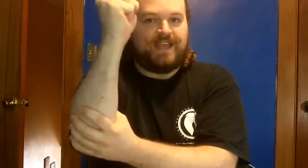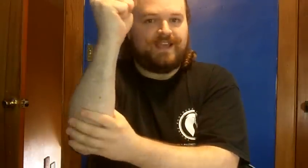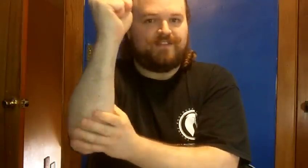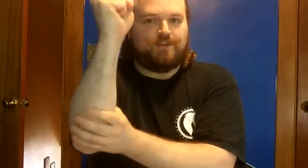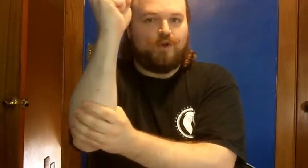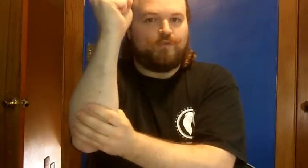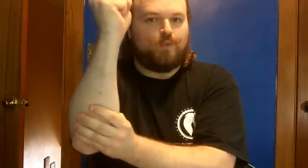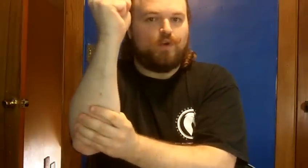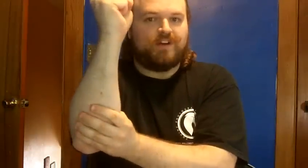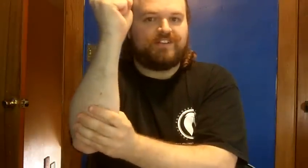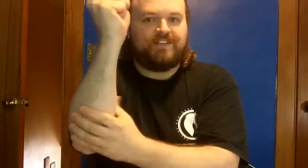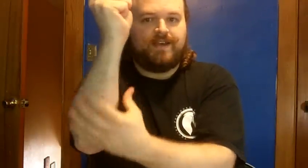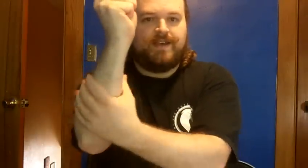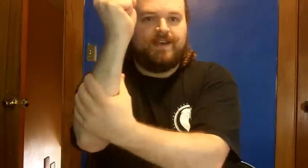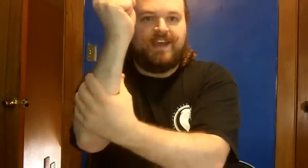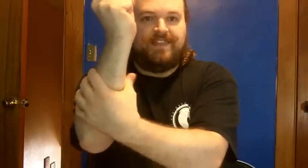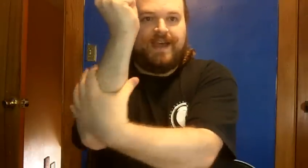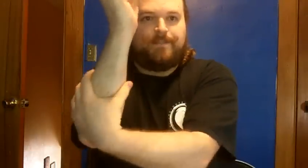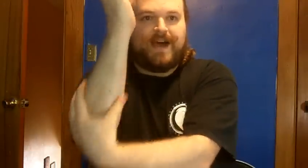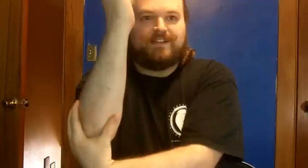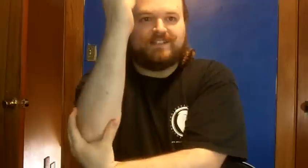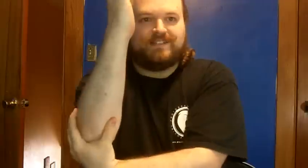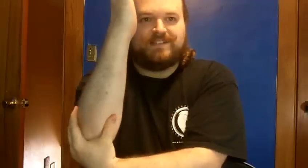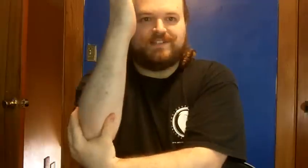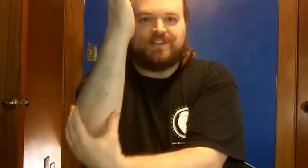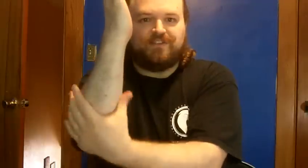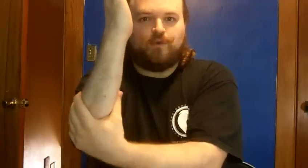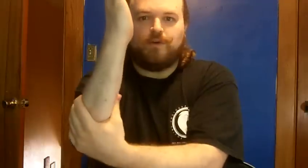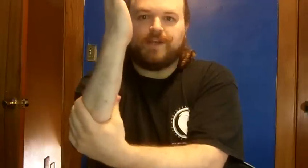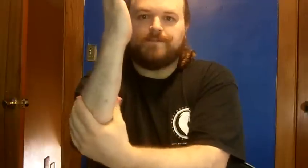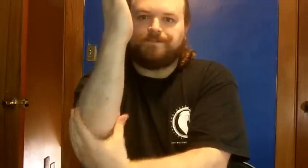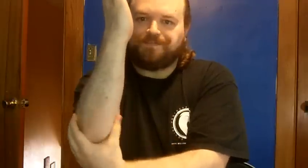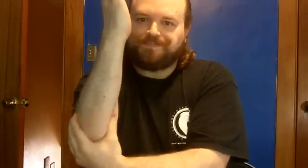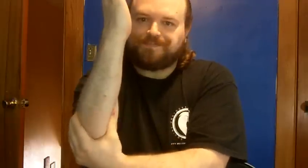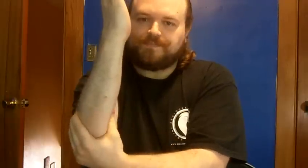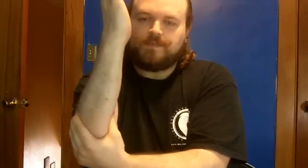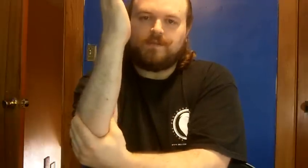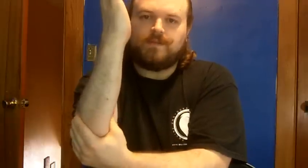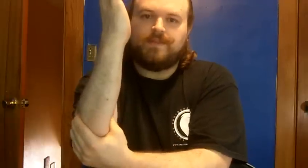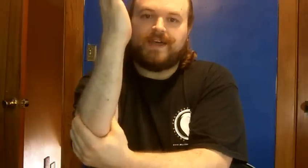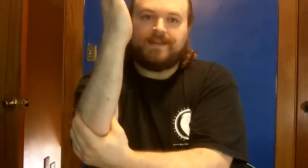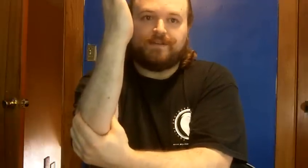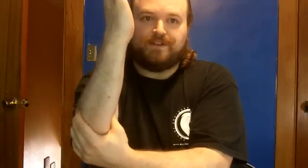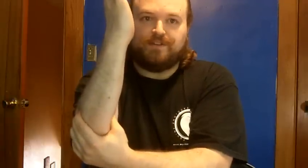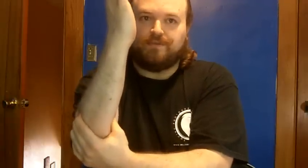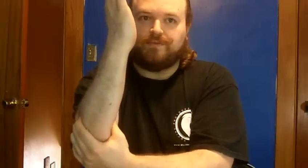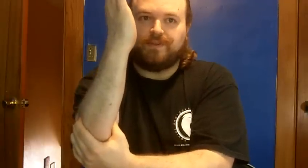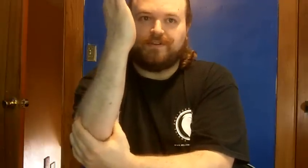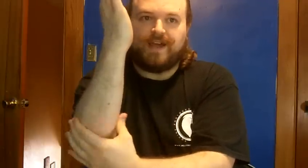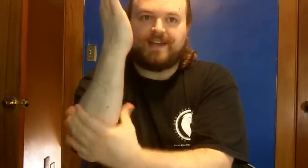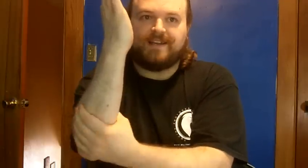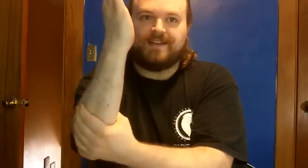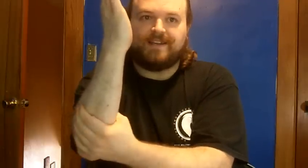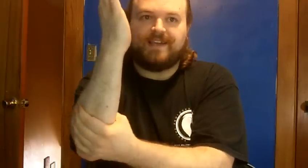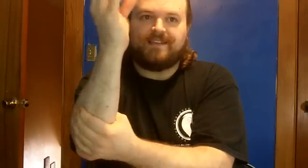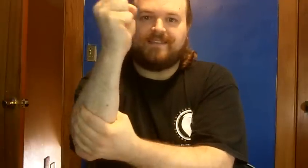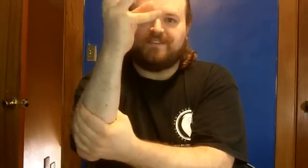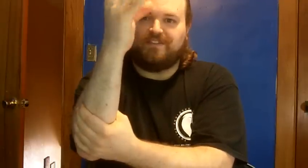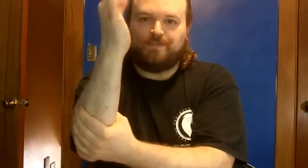the hands are overworked and that balance is distorted then you're you're not gonna get the